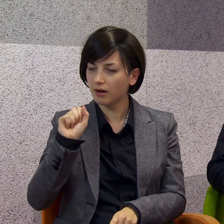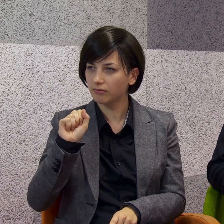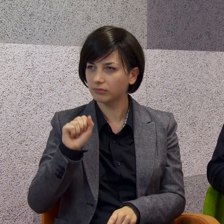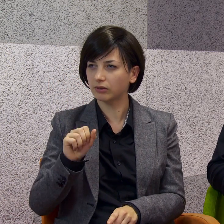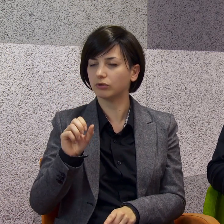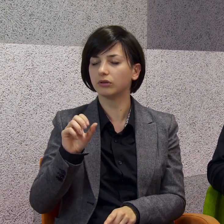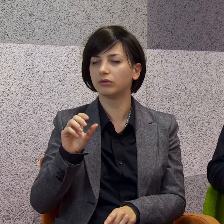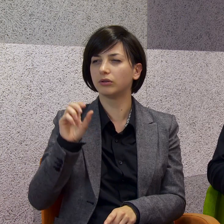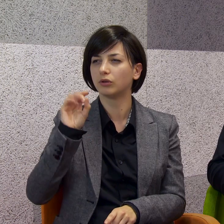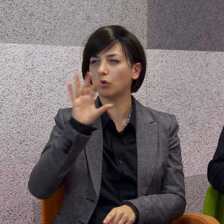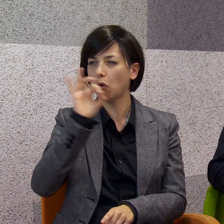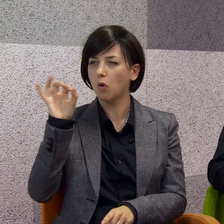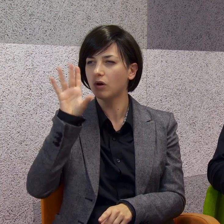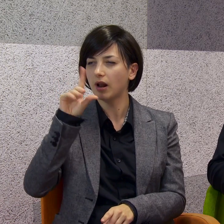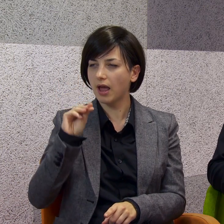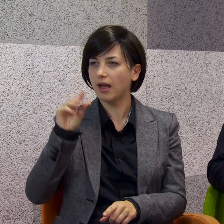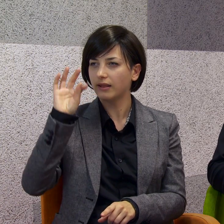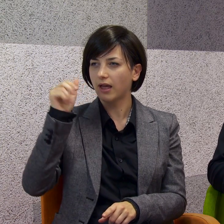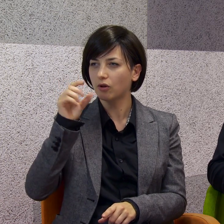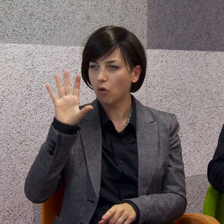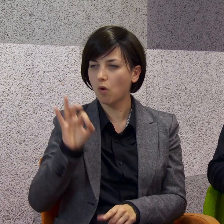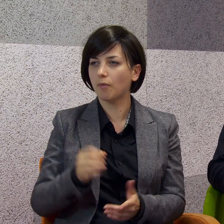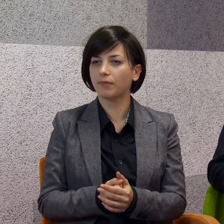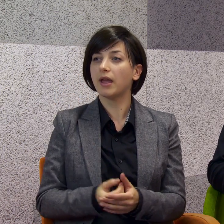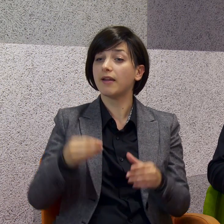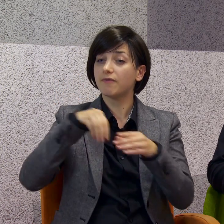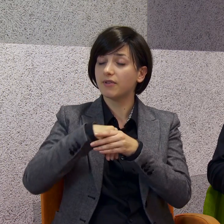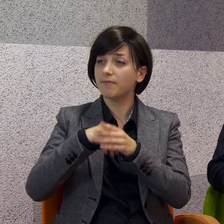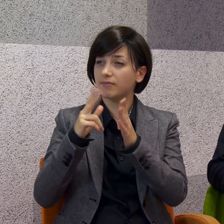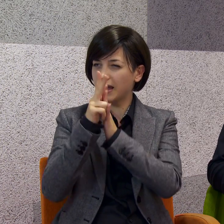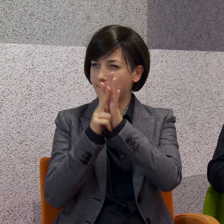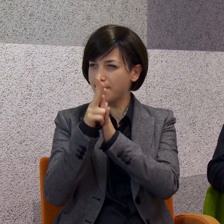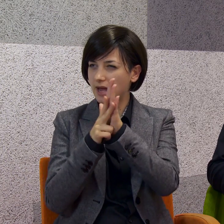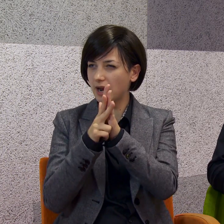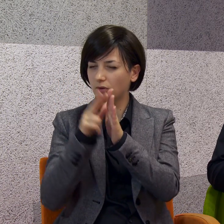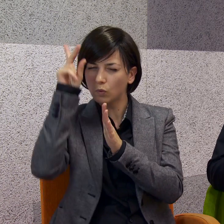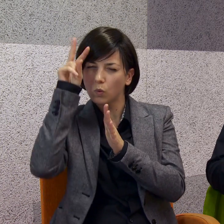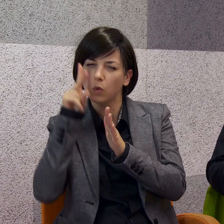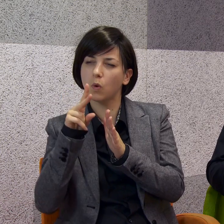information about the deaf. And we use this data